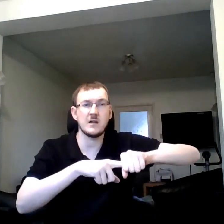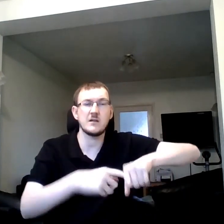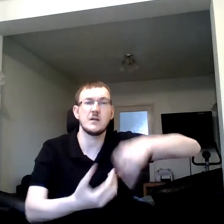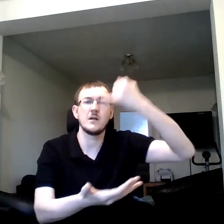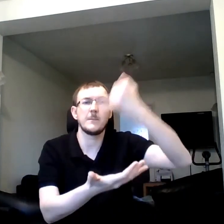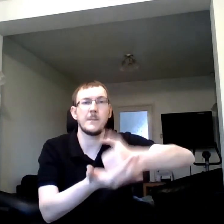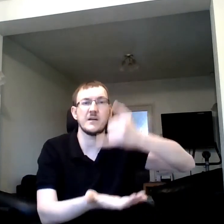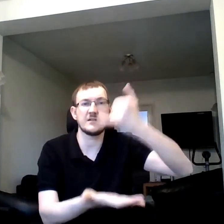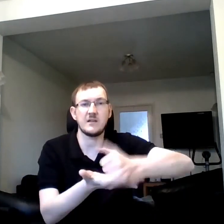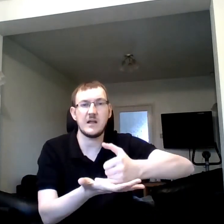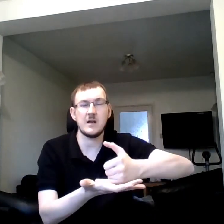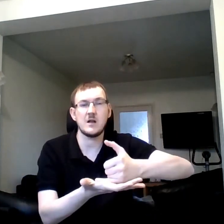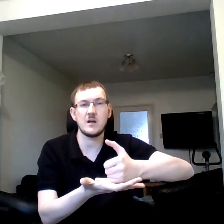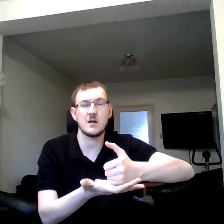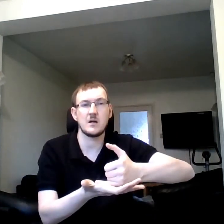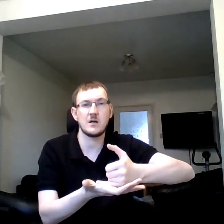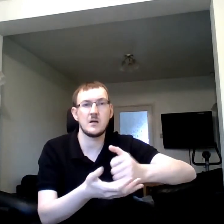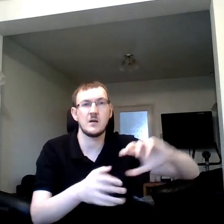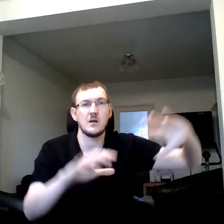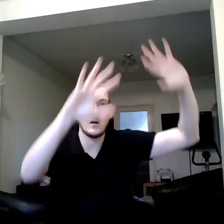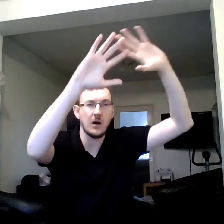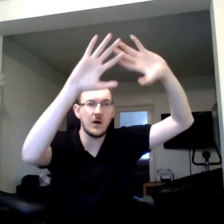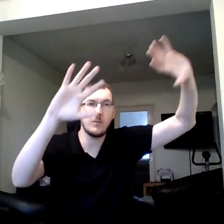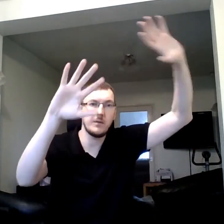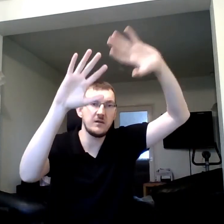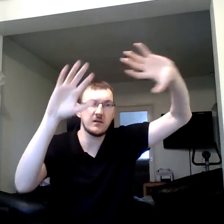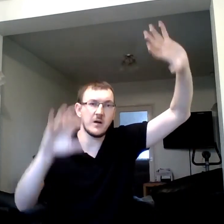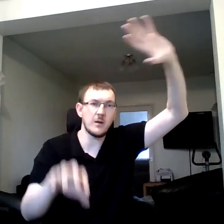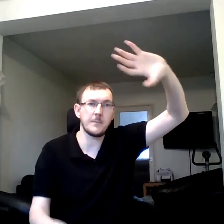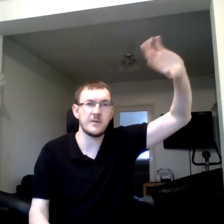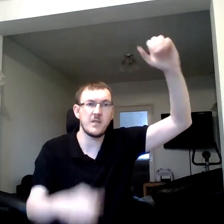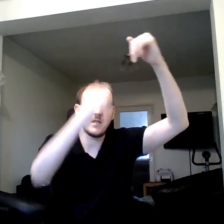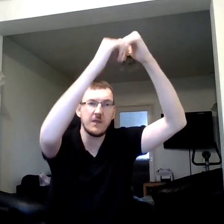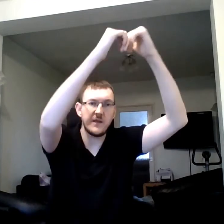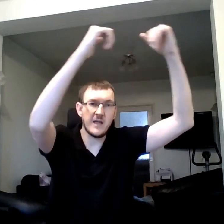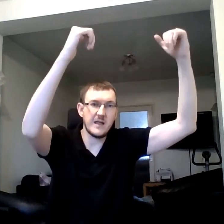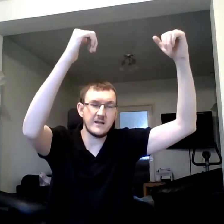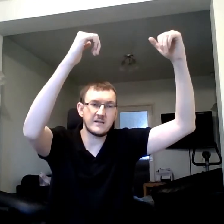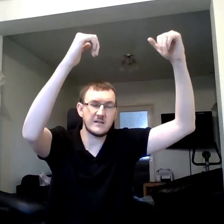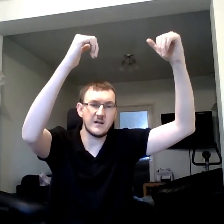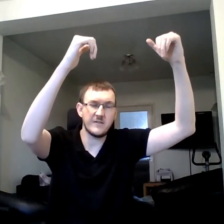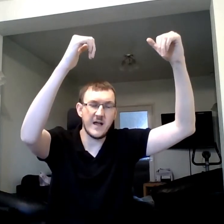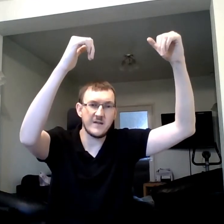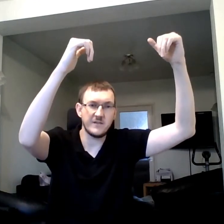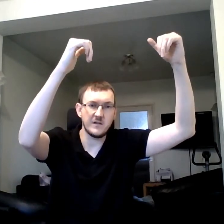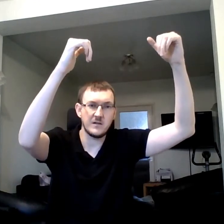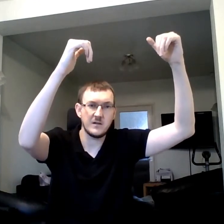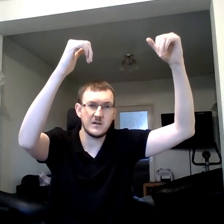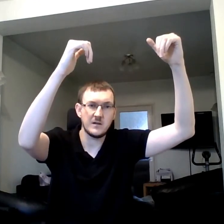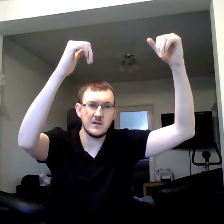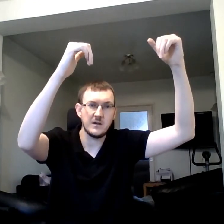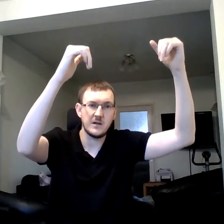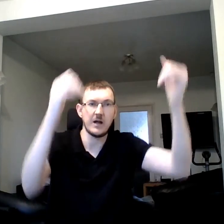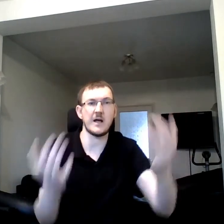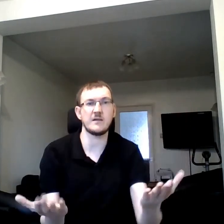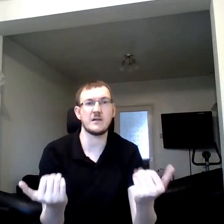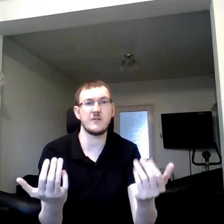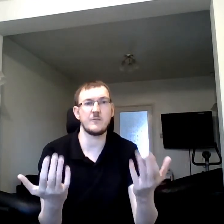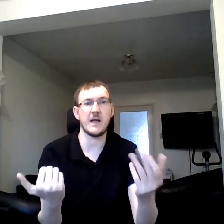my sin, opened up the gates of heaven and have